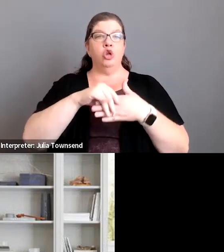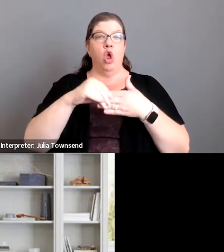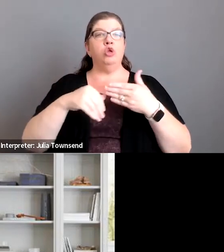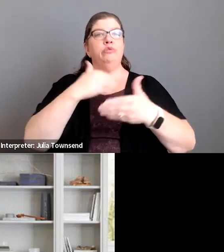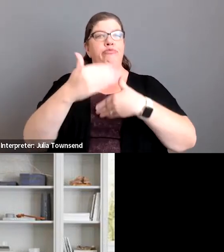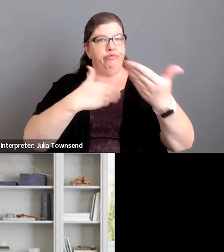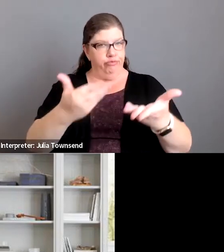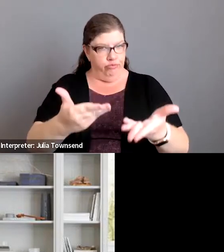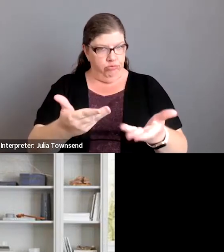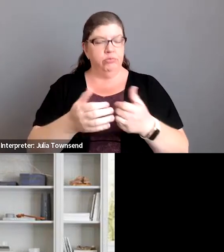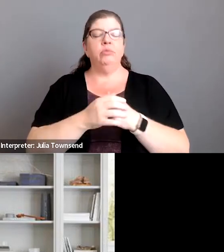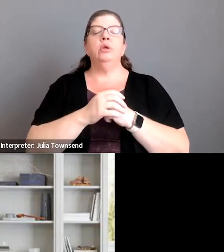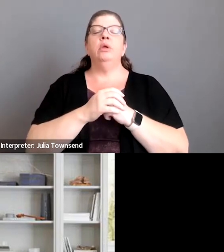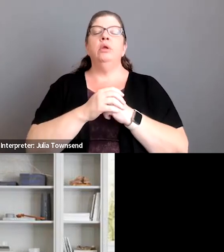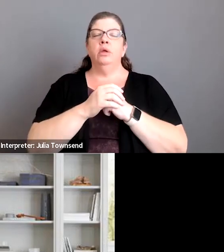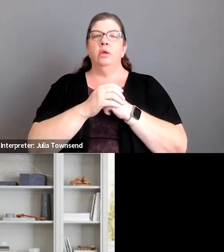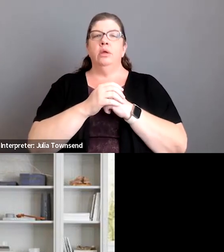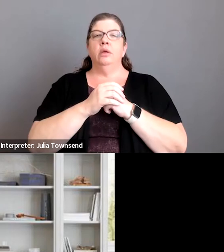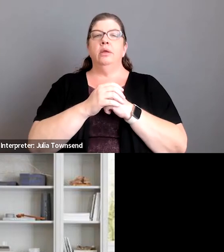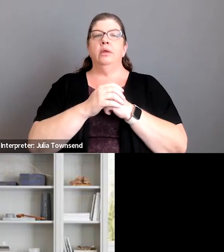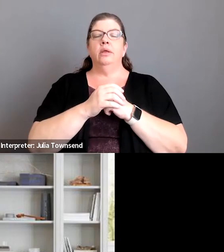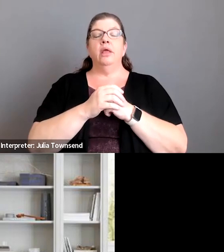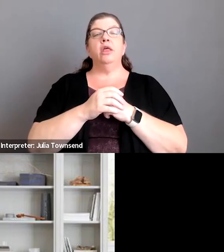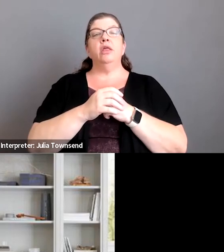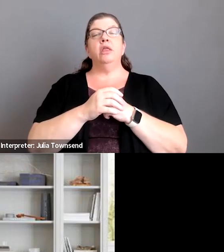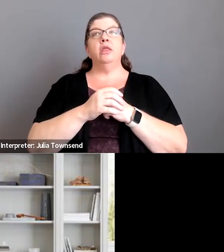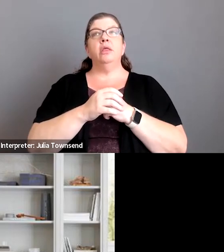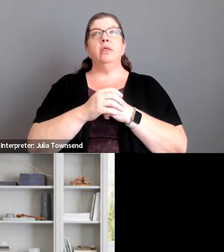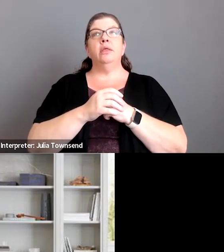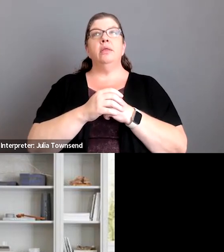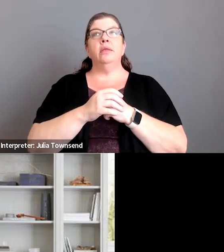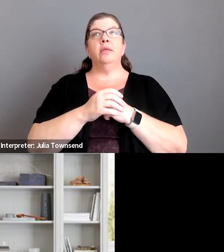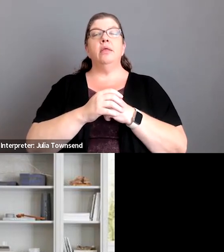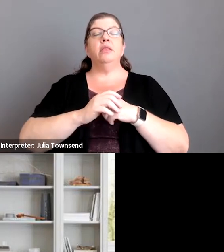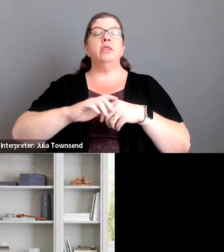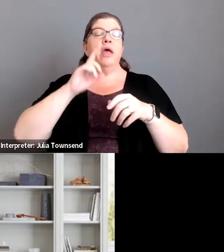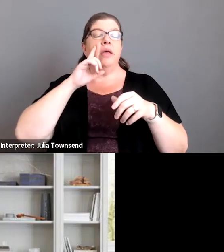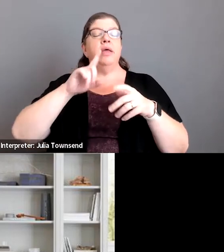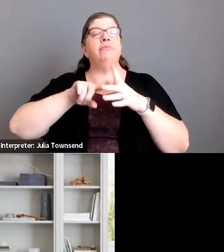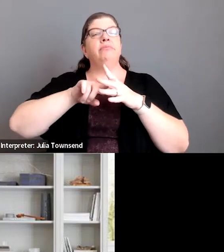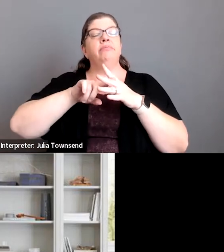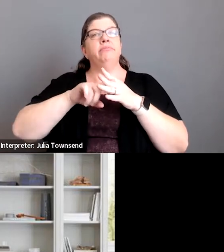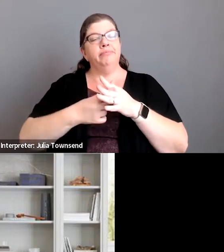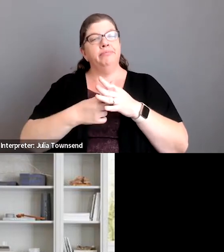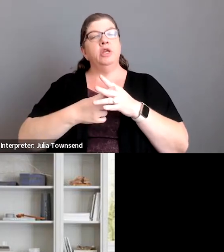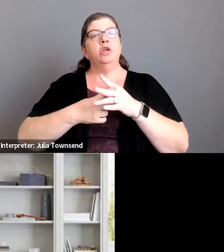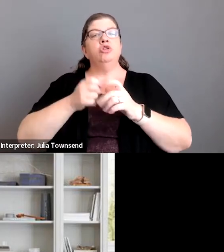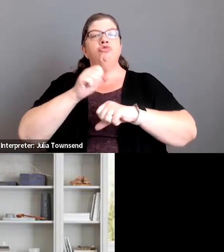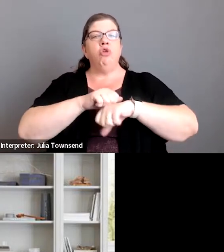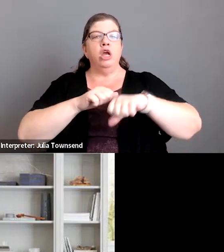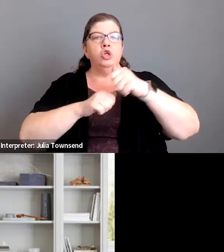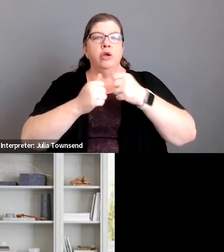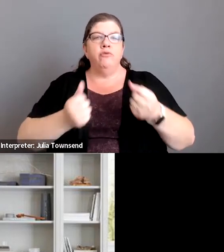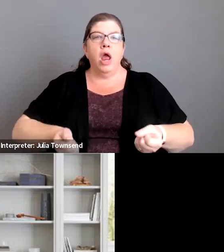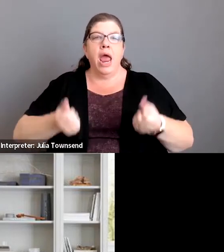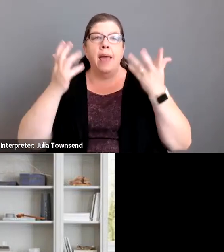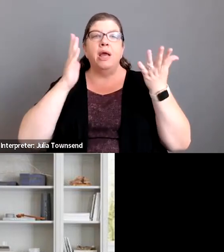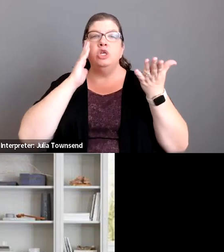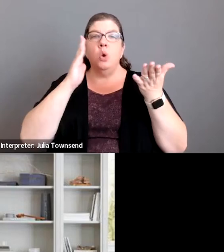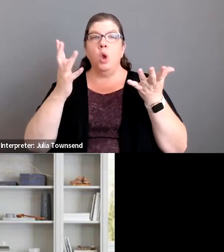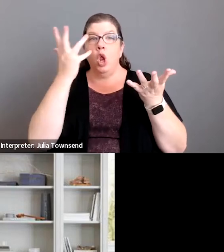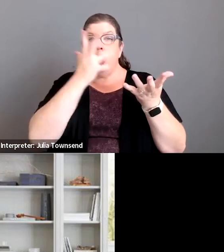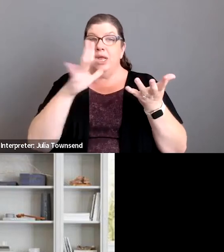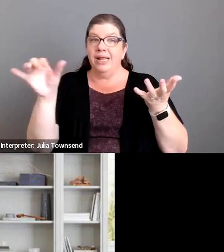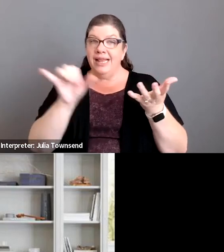going the preliminary structure for how much it's going to